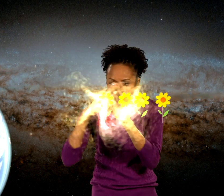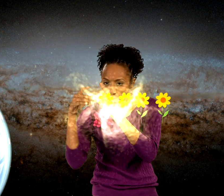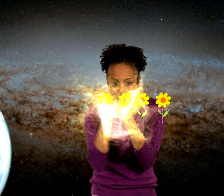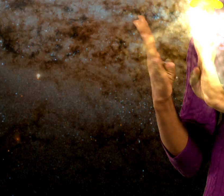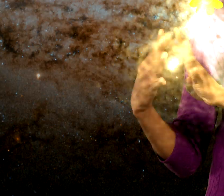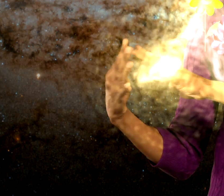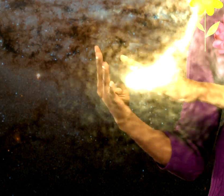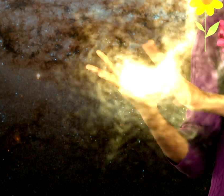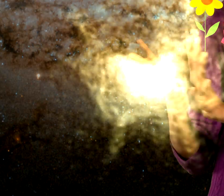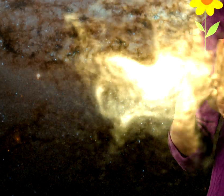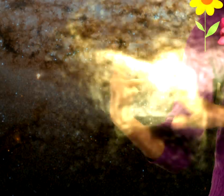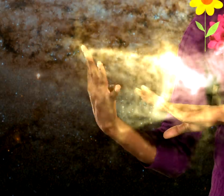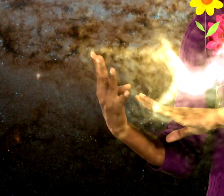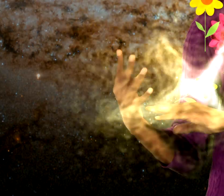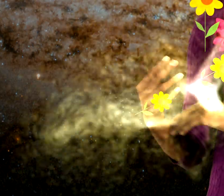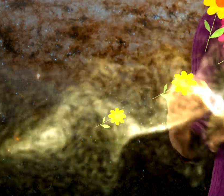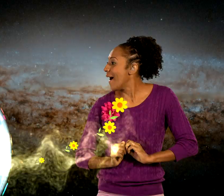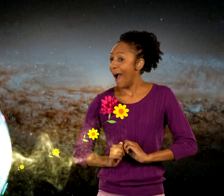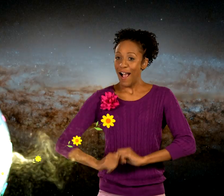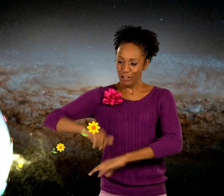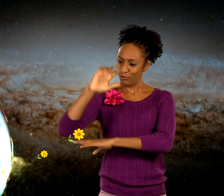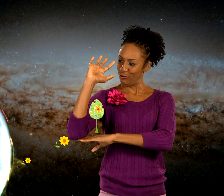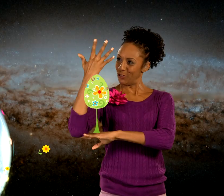Lay down grass And trees